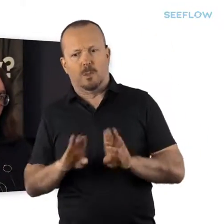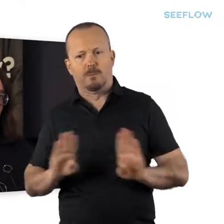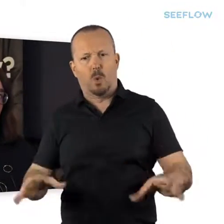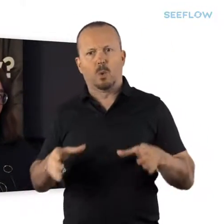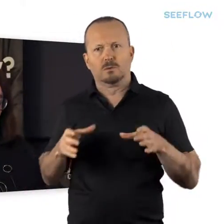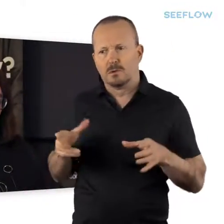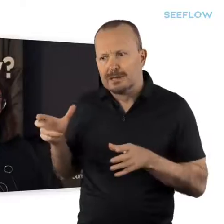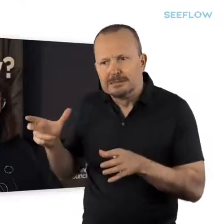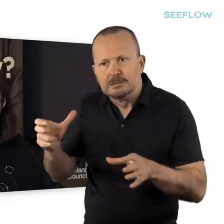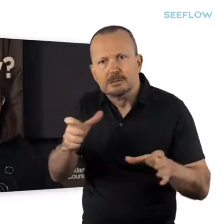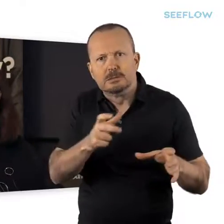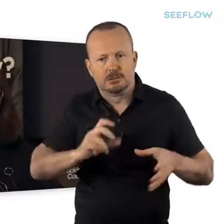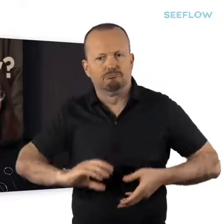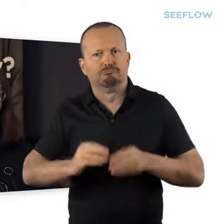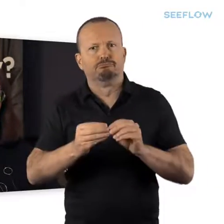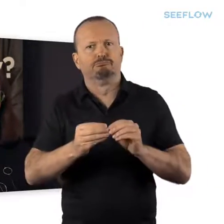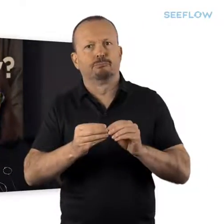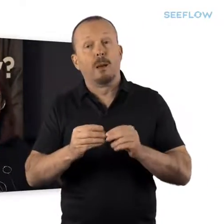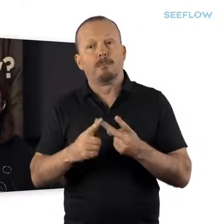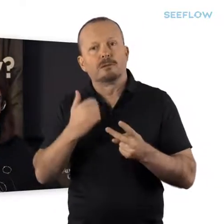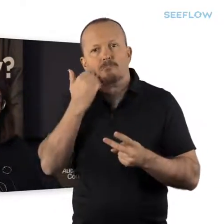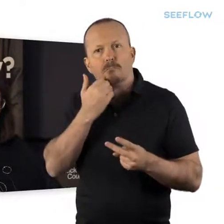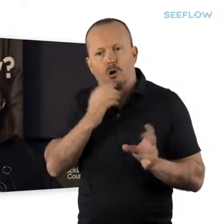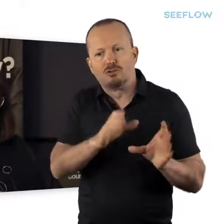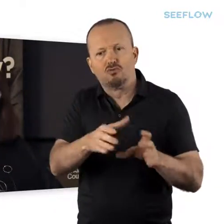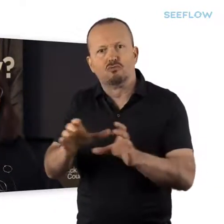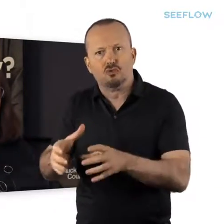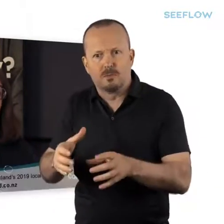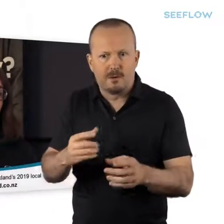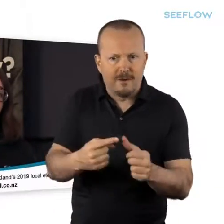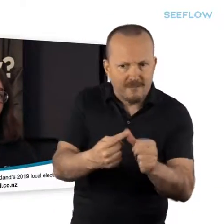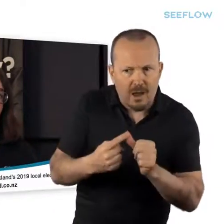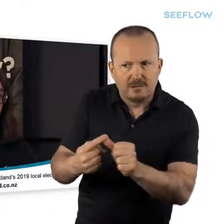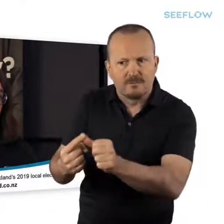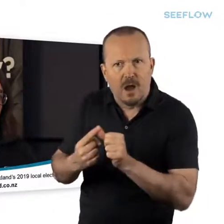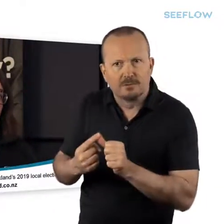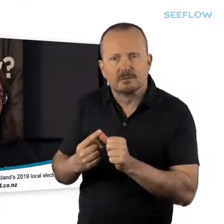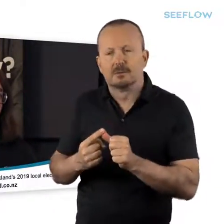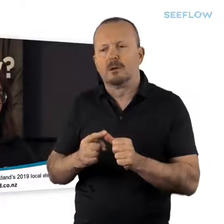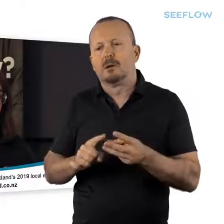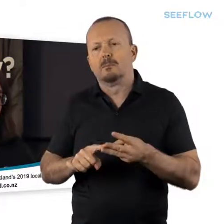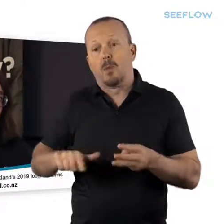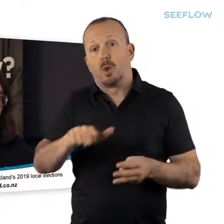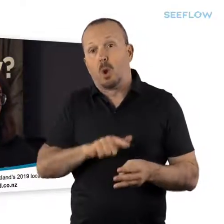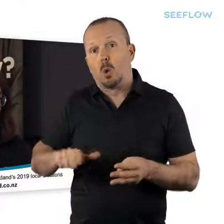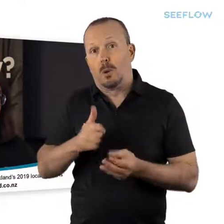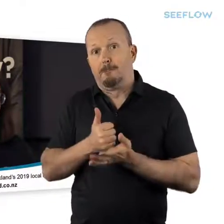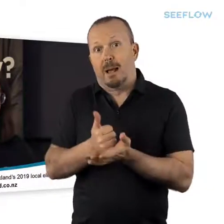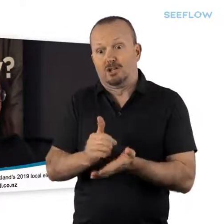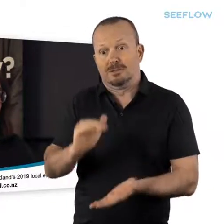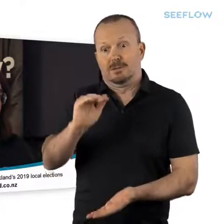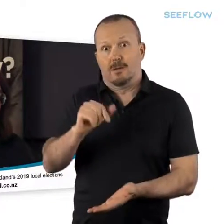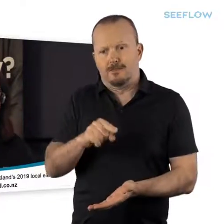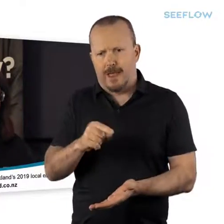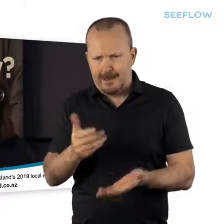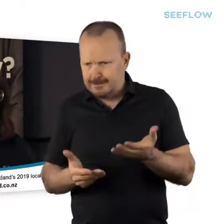Local board members also work with mana whenua and mata waka. They prioritise spending of the local budget